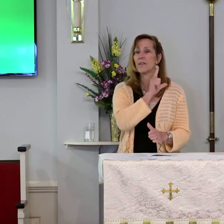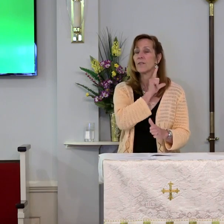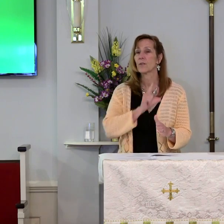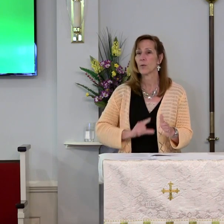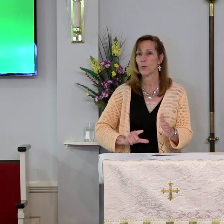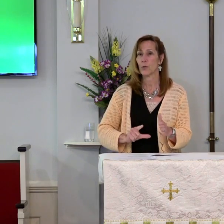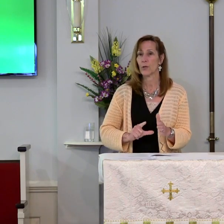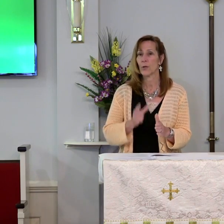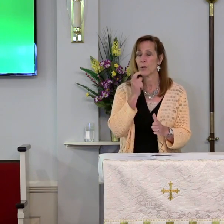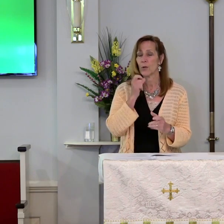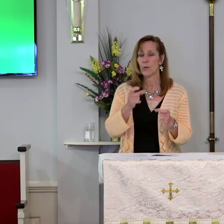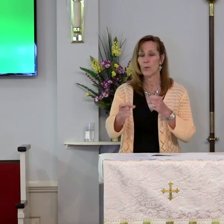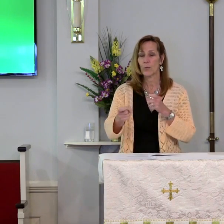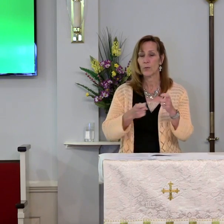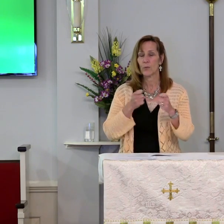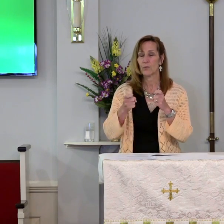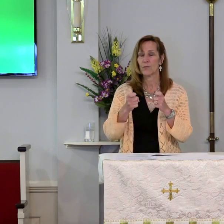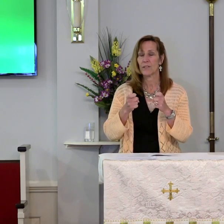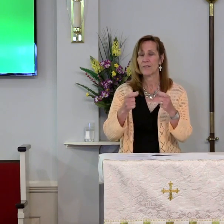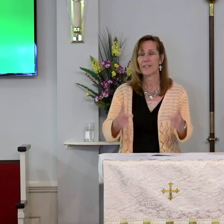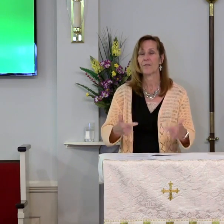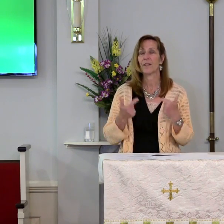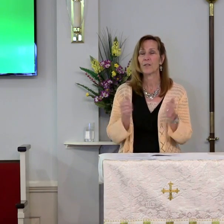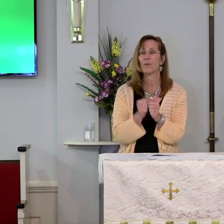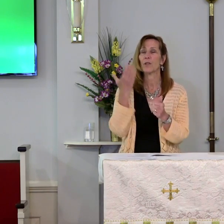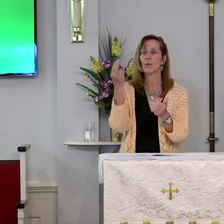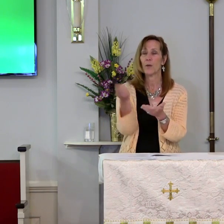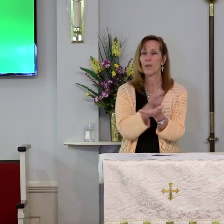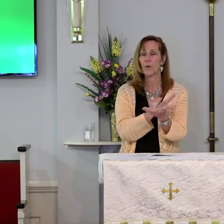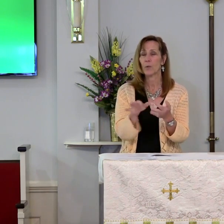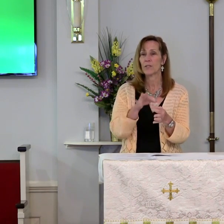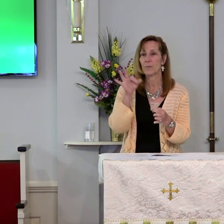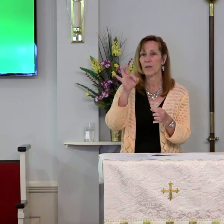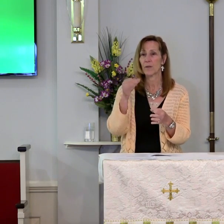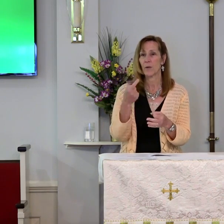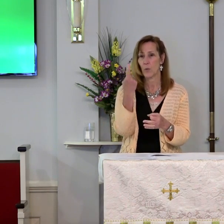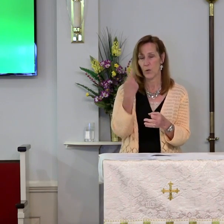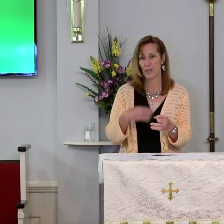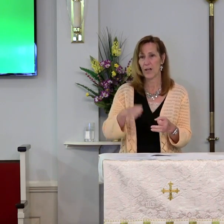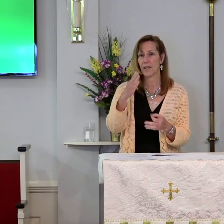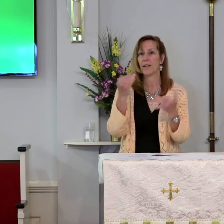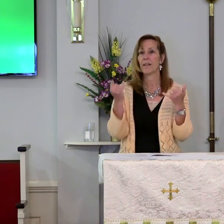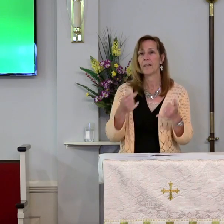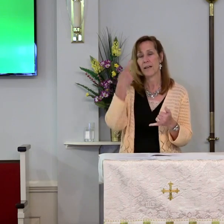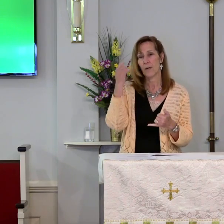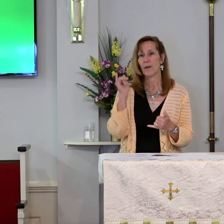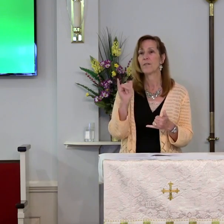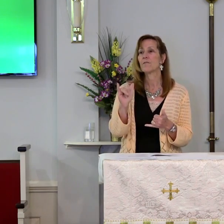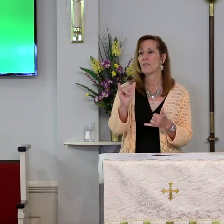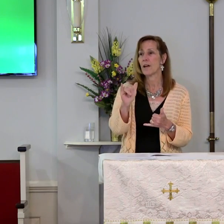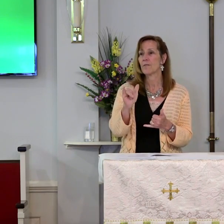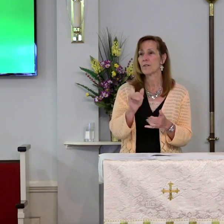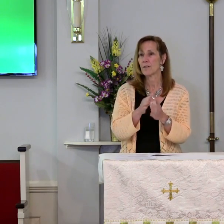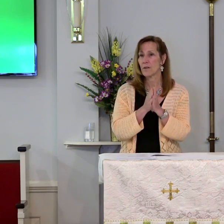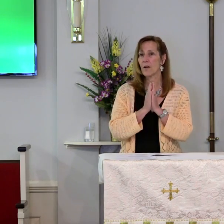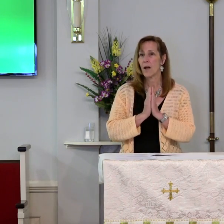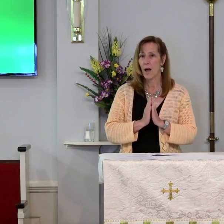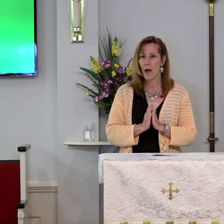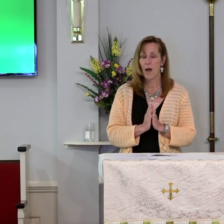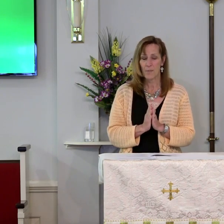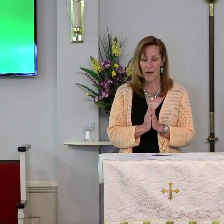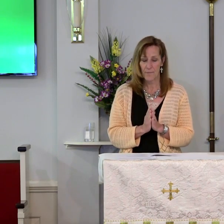who lives and reigns and you and the Holy Spirit, one God, now and forever.